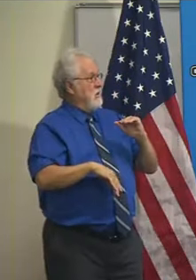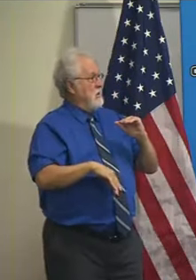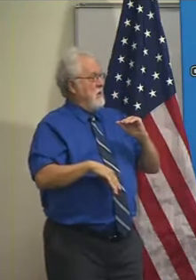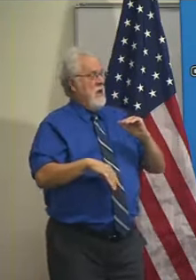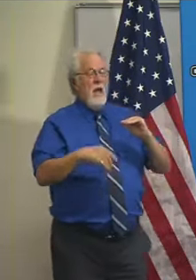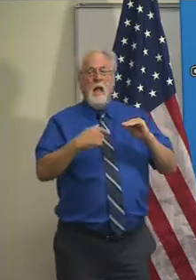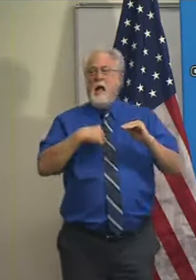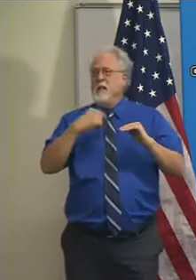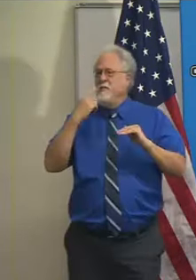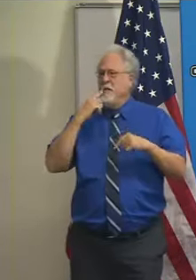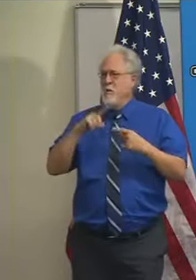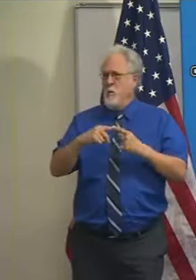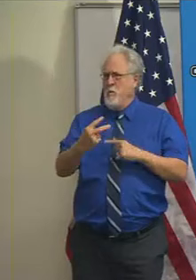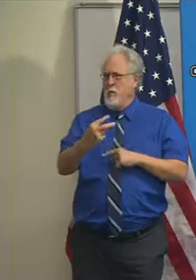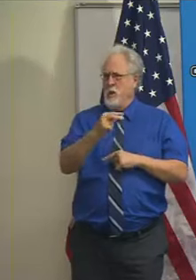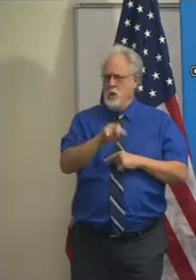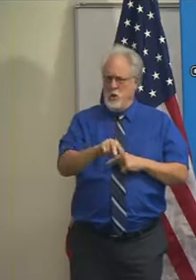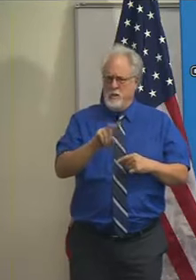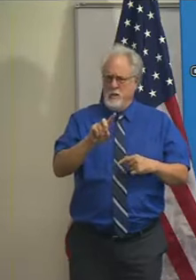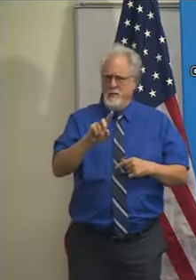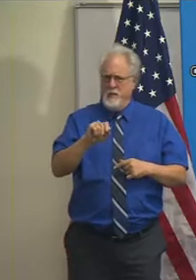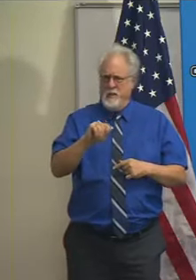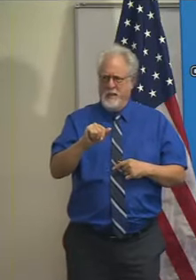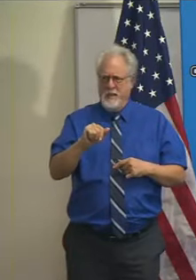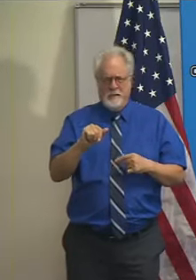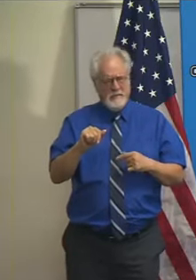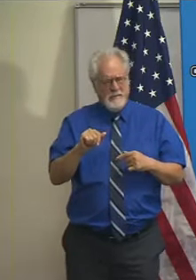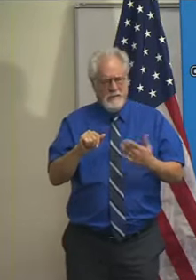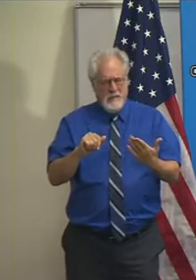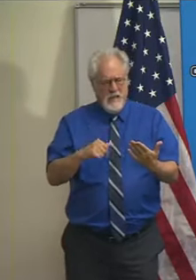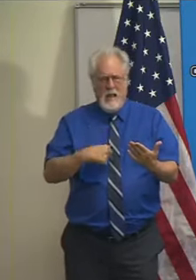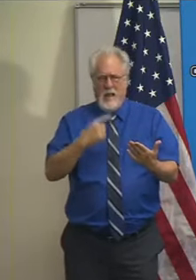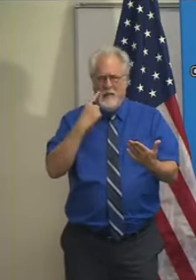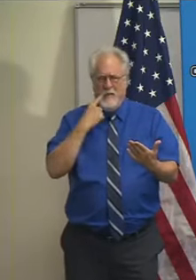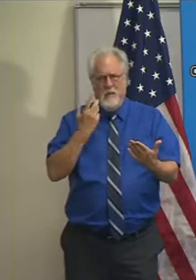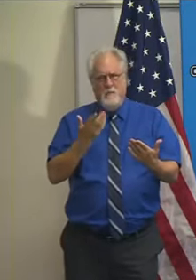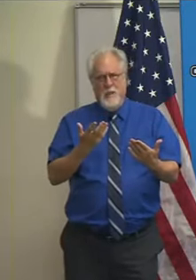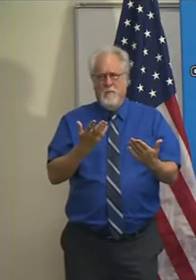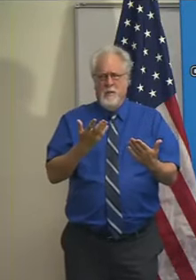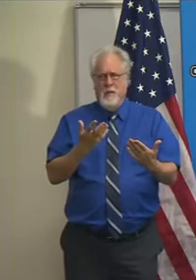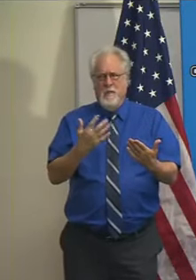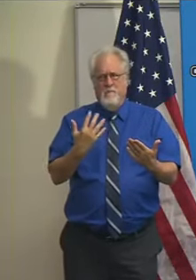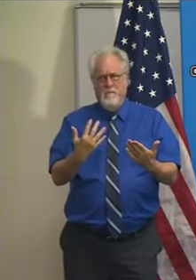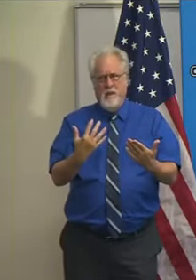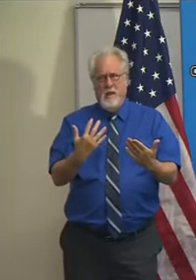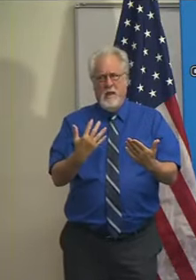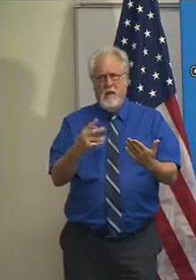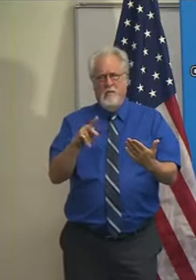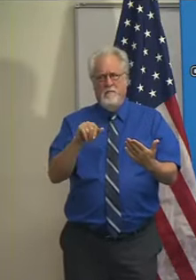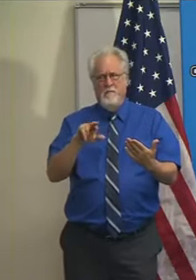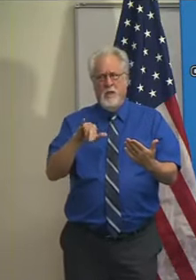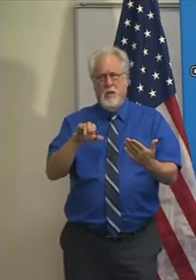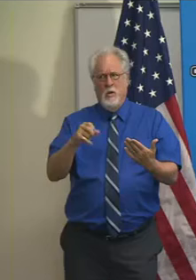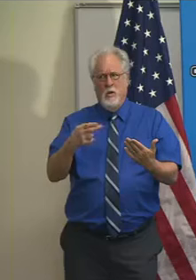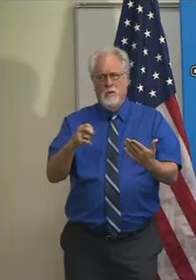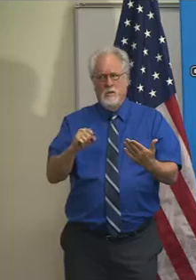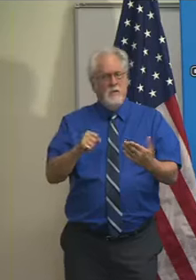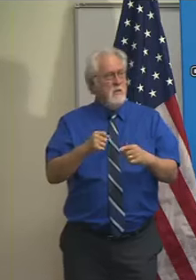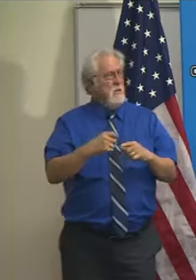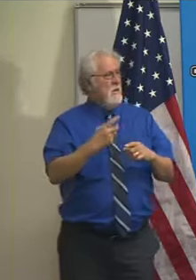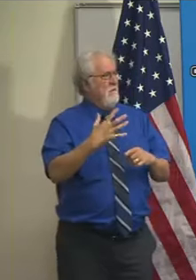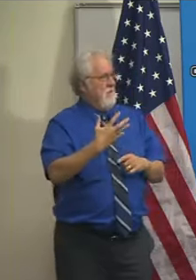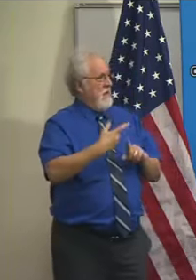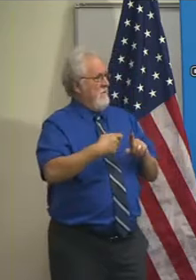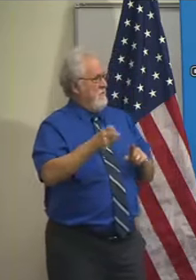So I think when we looked at the data, and I'd want to confirm this, I think that we're looking at probably right now about five parishes. Five out of 64.